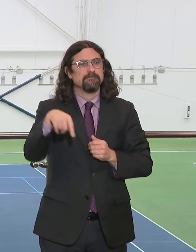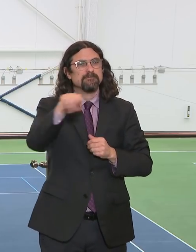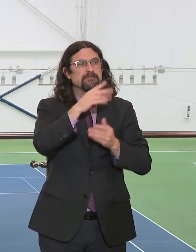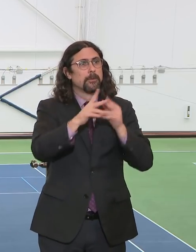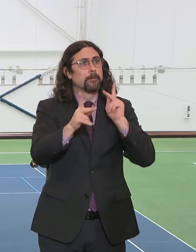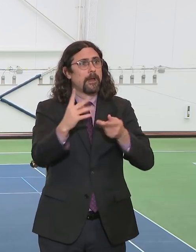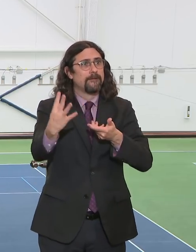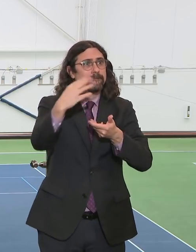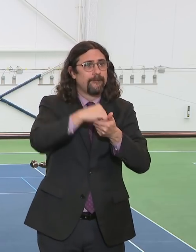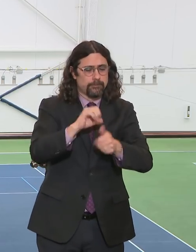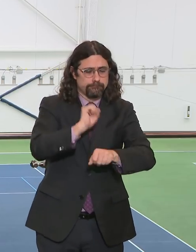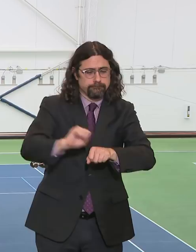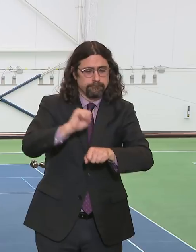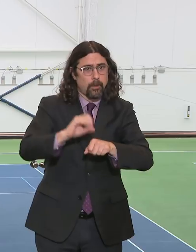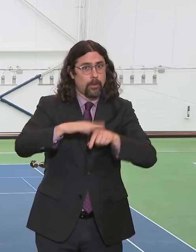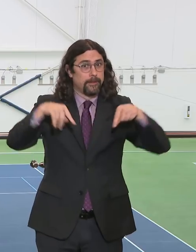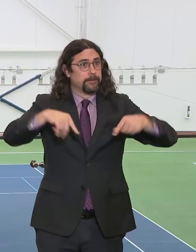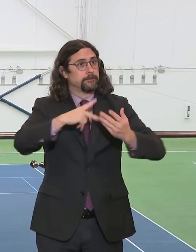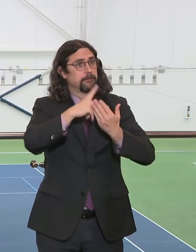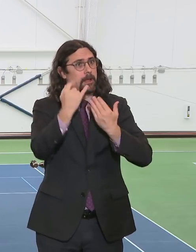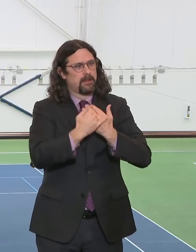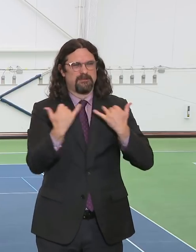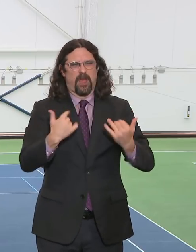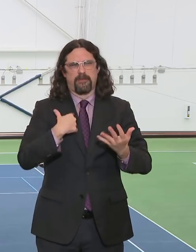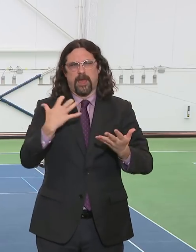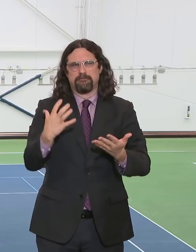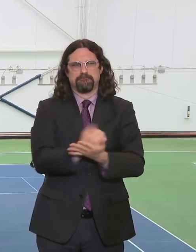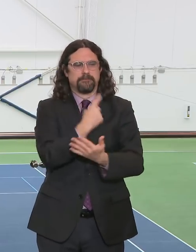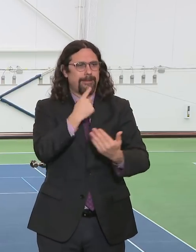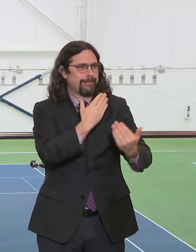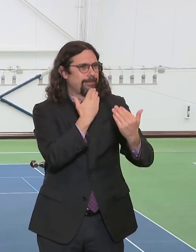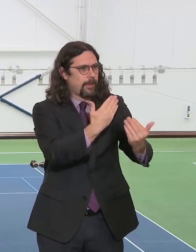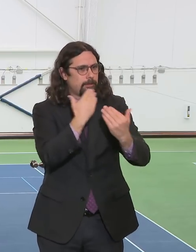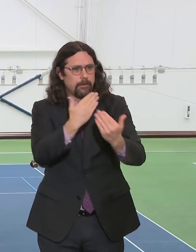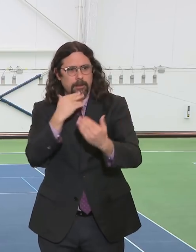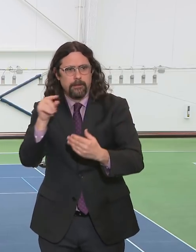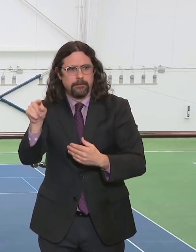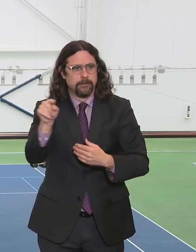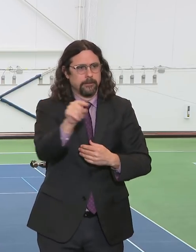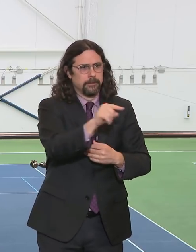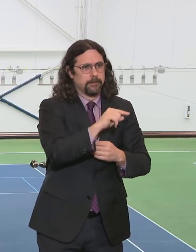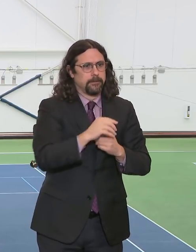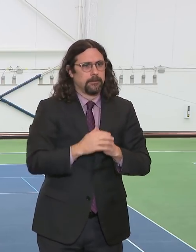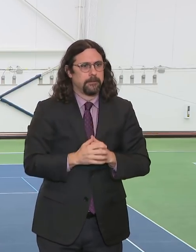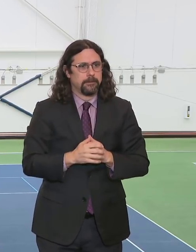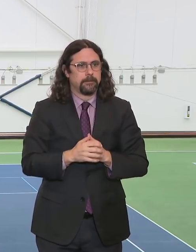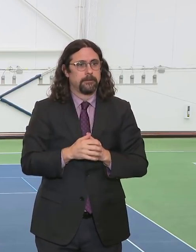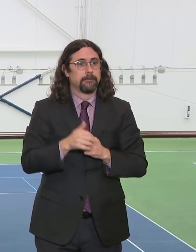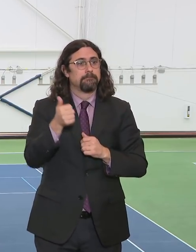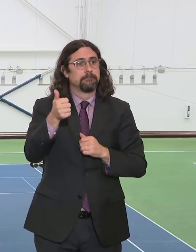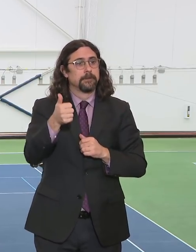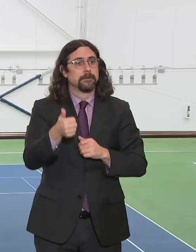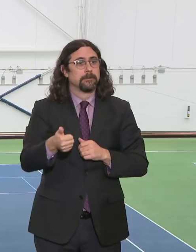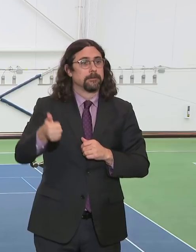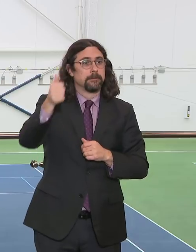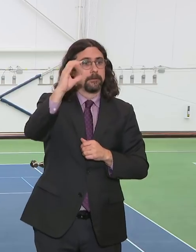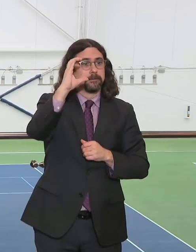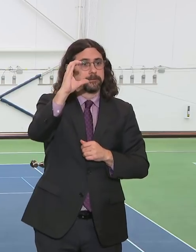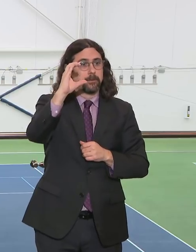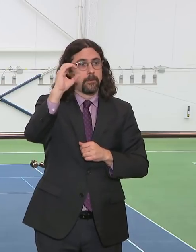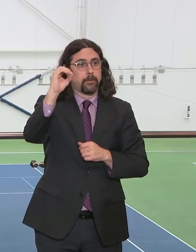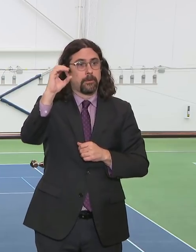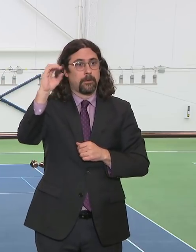I want to thank him. He's with us. The Chief Operating Officer of the U.S. Tennis Association, Daniel Zausner. Thank you, Daniel,